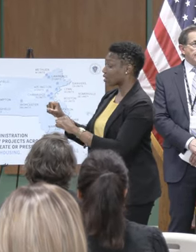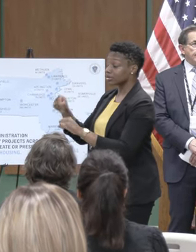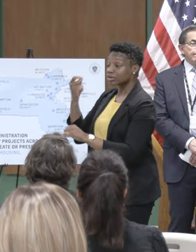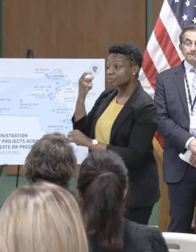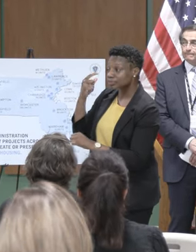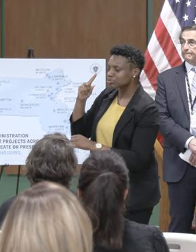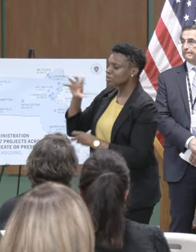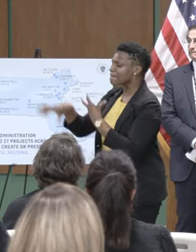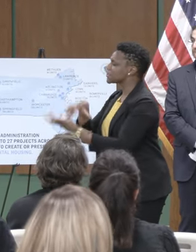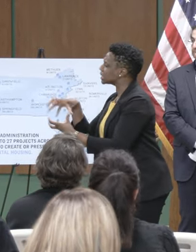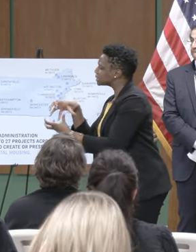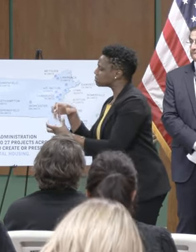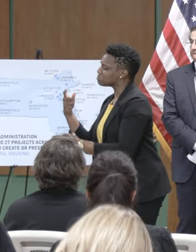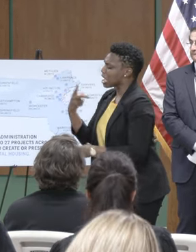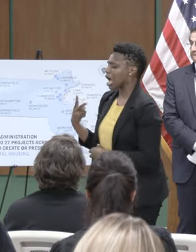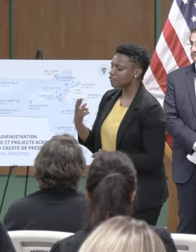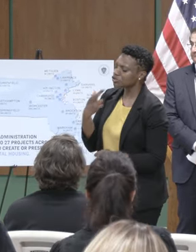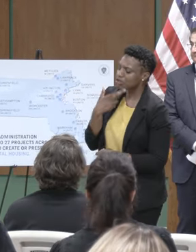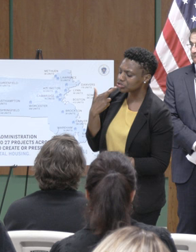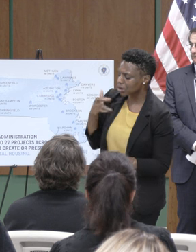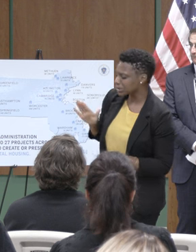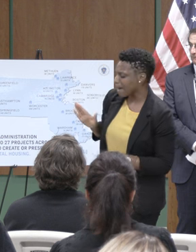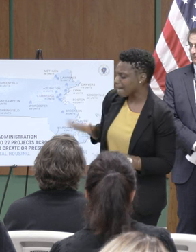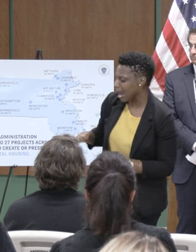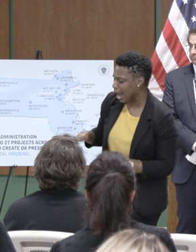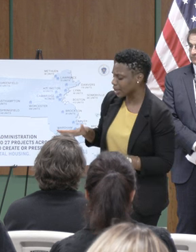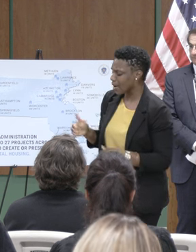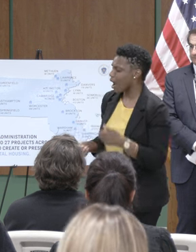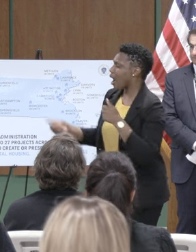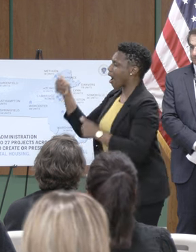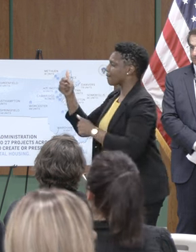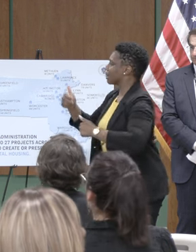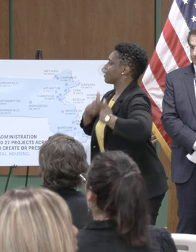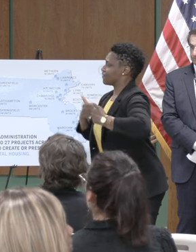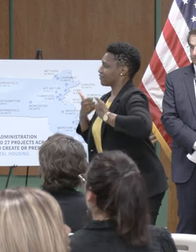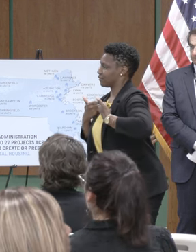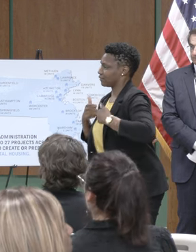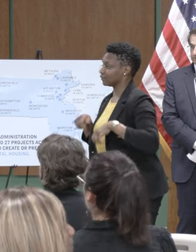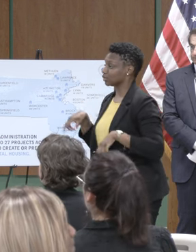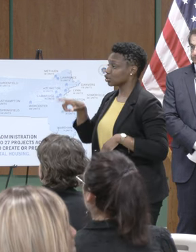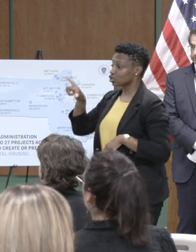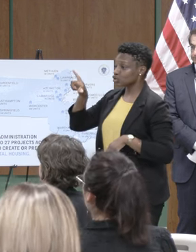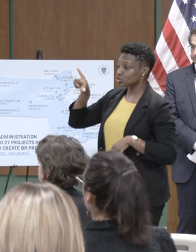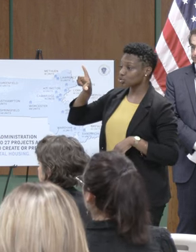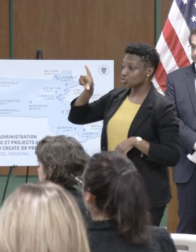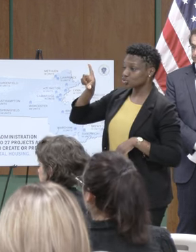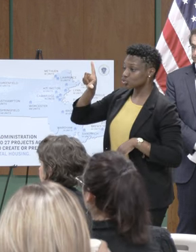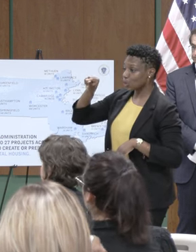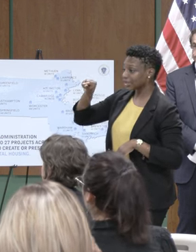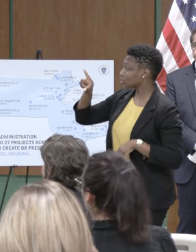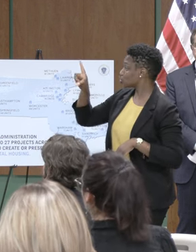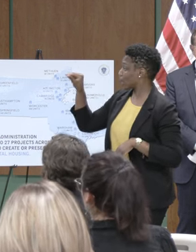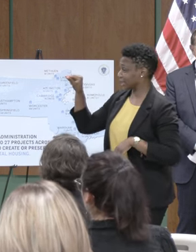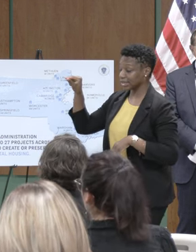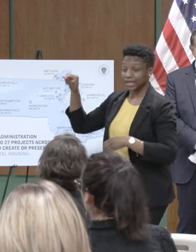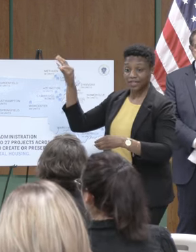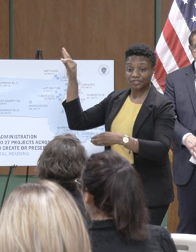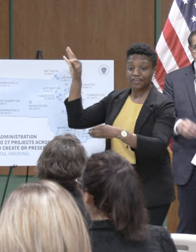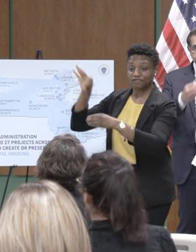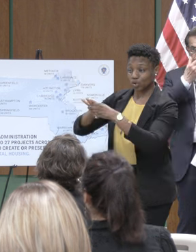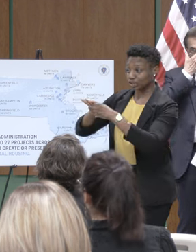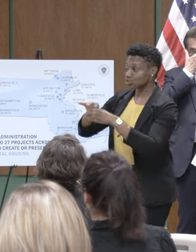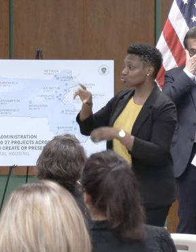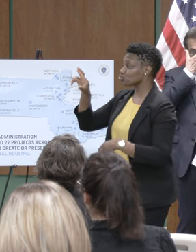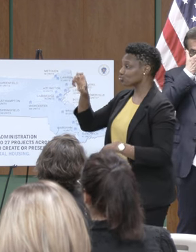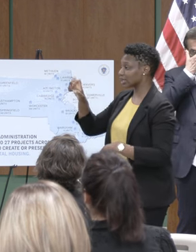use commercial on the first floor and new restaurants in 2020 our town meeting overwhelmingly voted to rezone